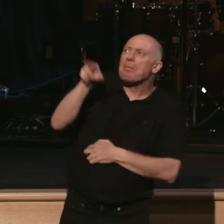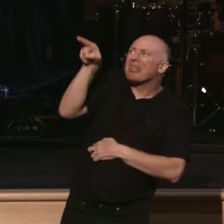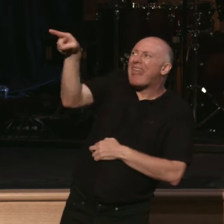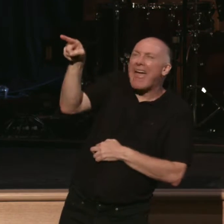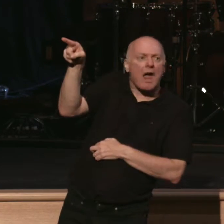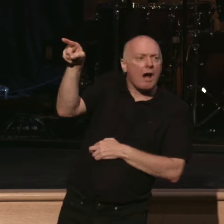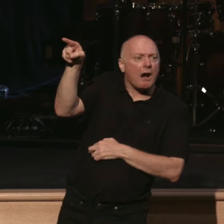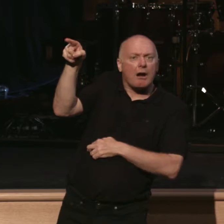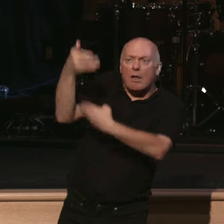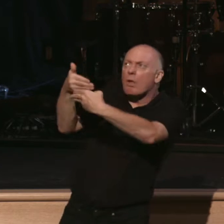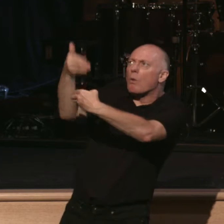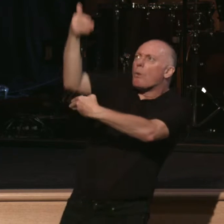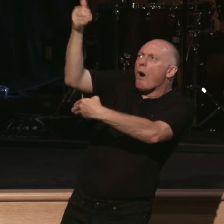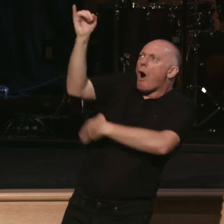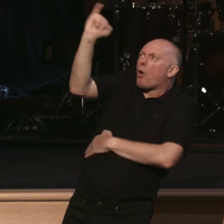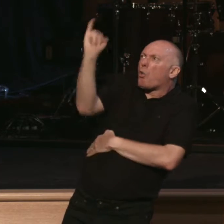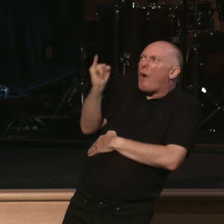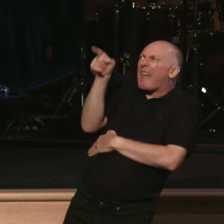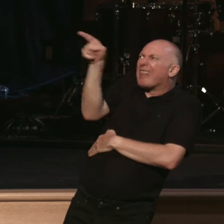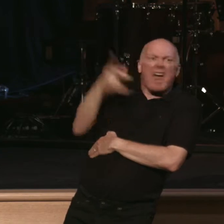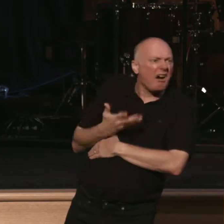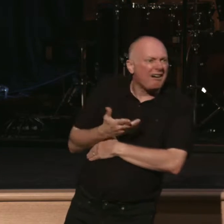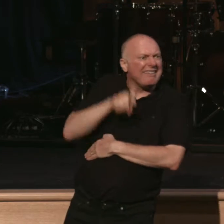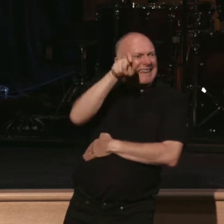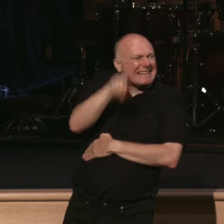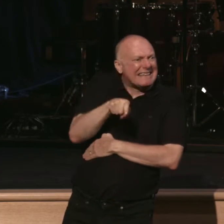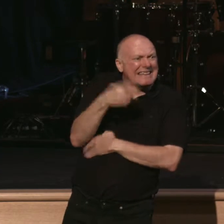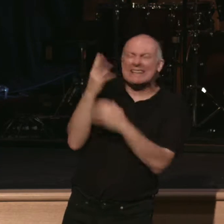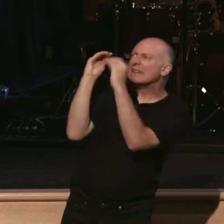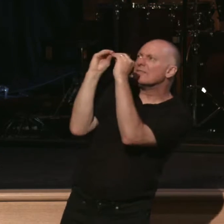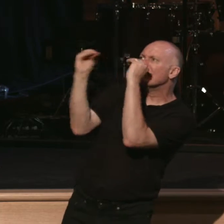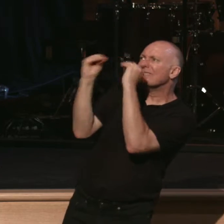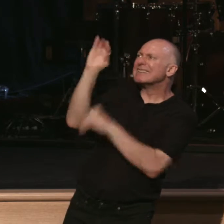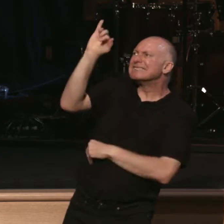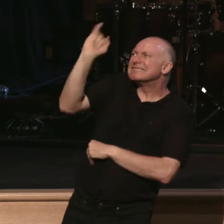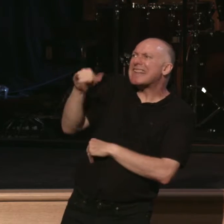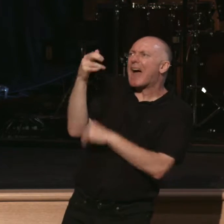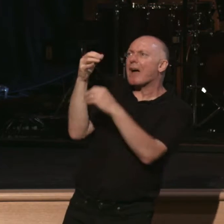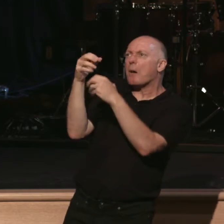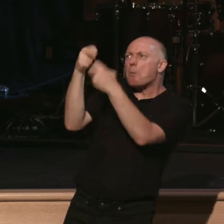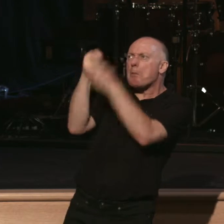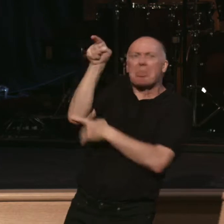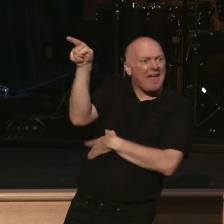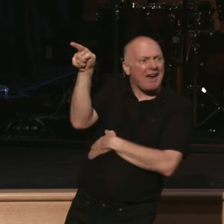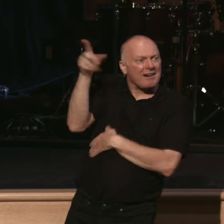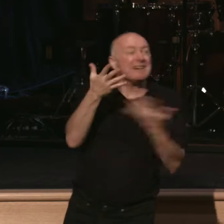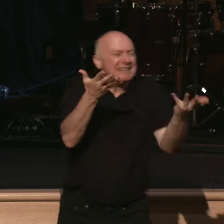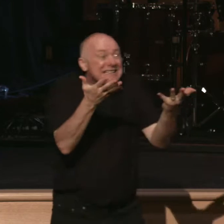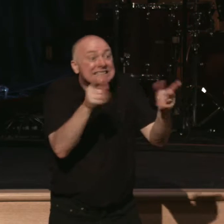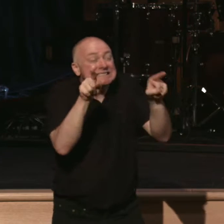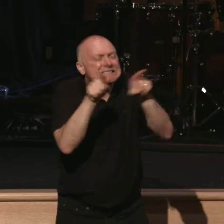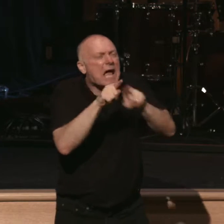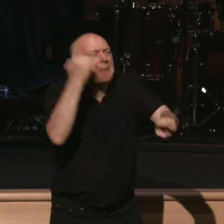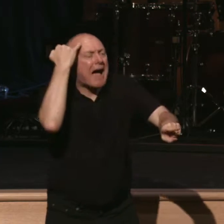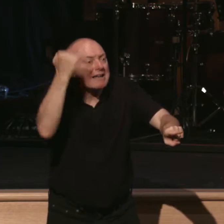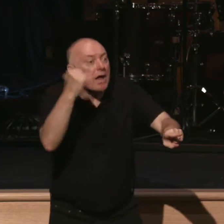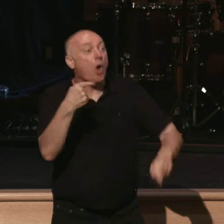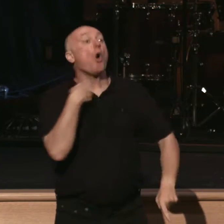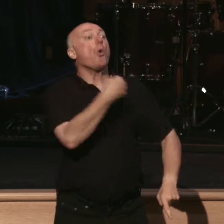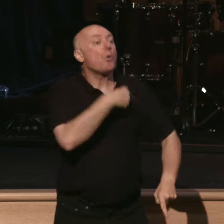getting to the source of the problem. They have to go and repair the dam. Likewise, likewise. We need to focus